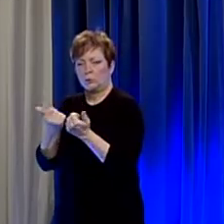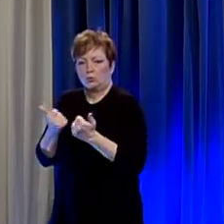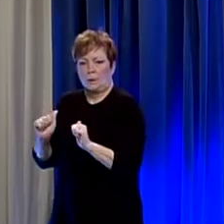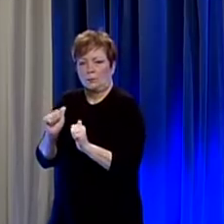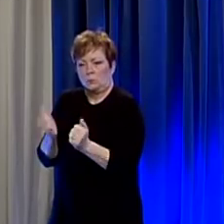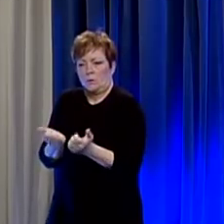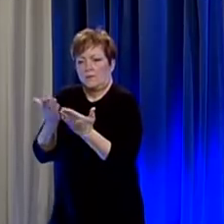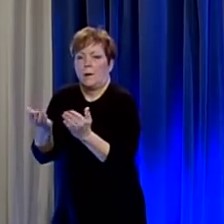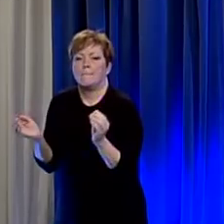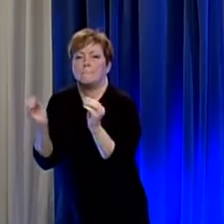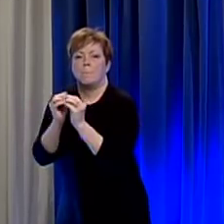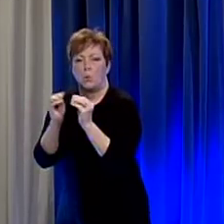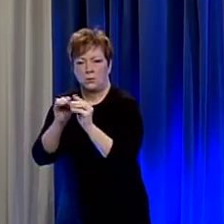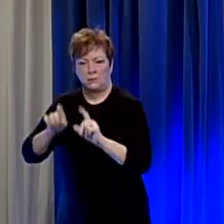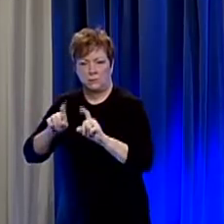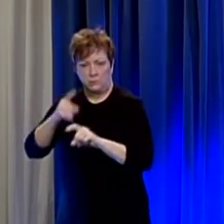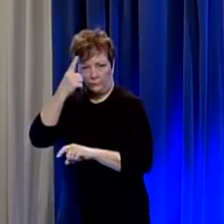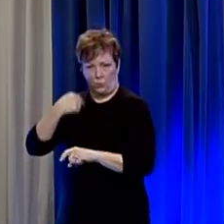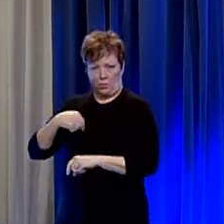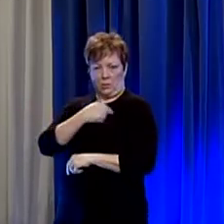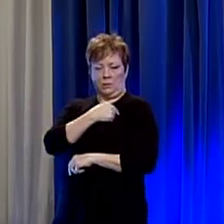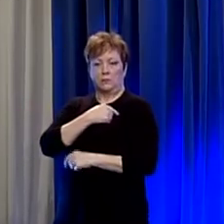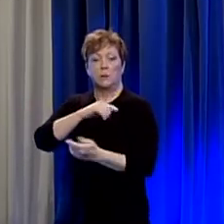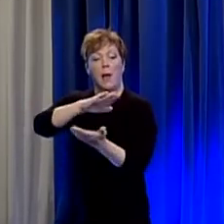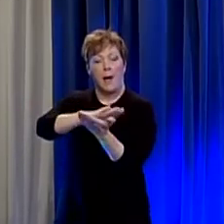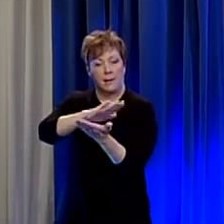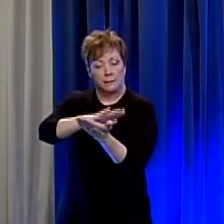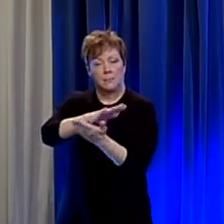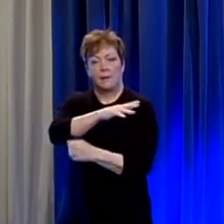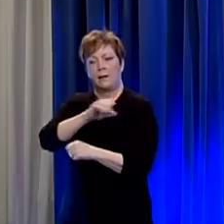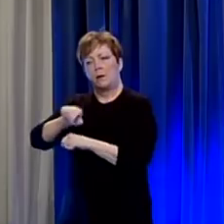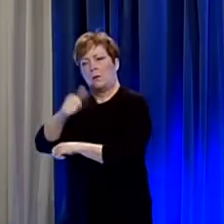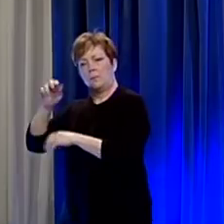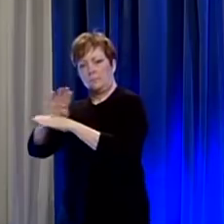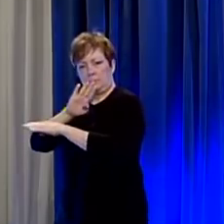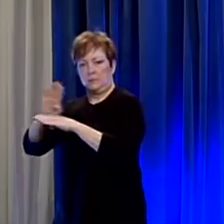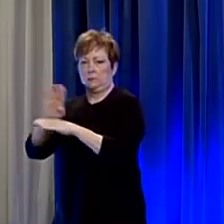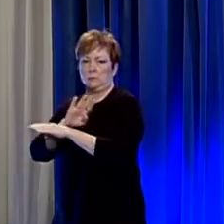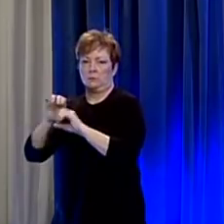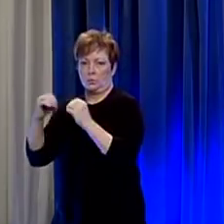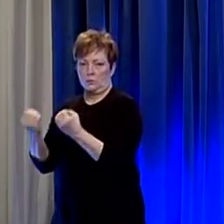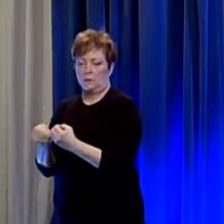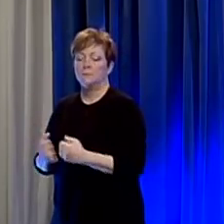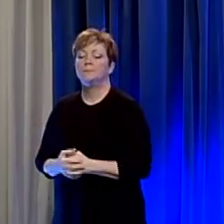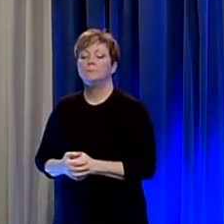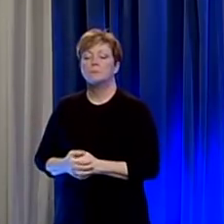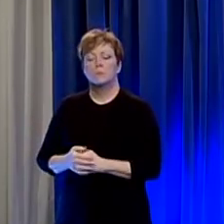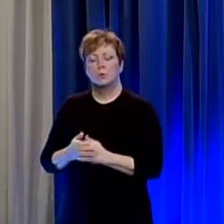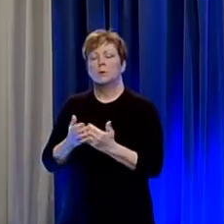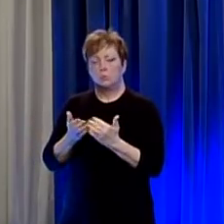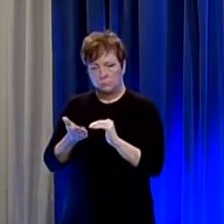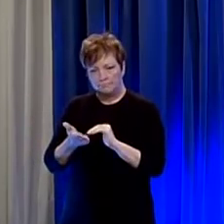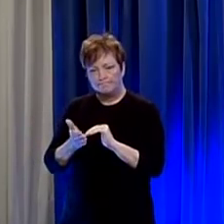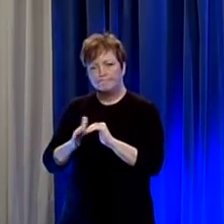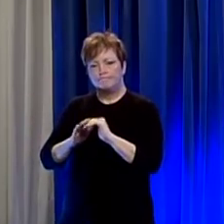testing in our site at academic and other commercial organizations we are gradually increasing those numbers which will increase